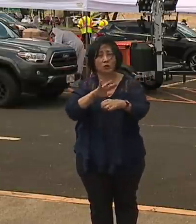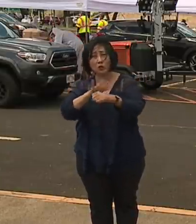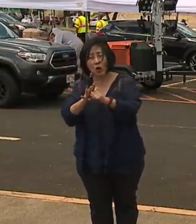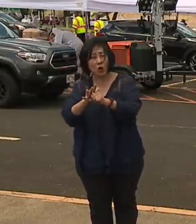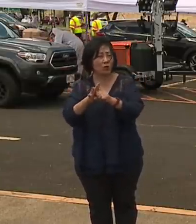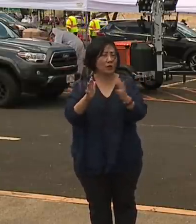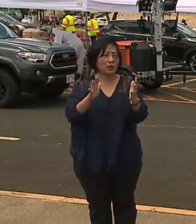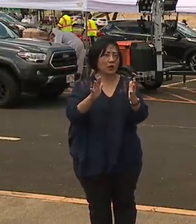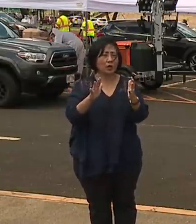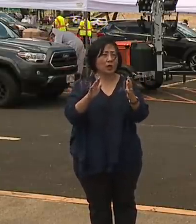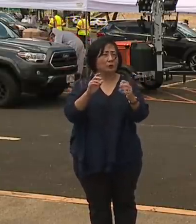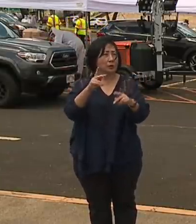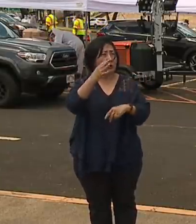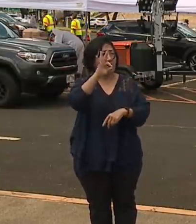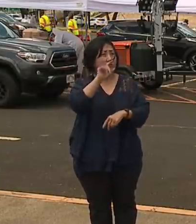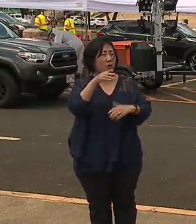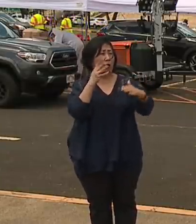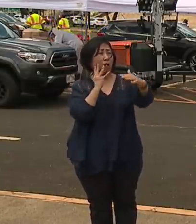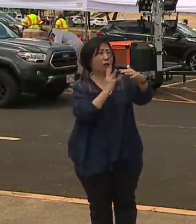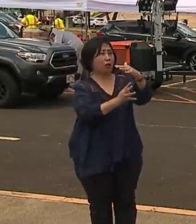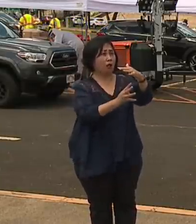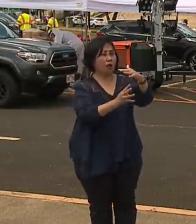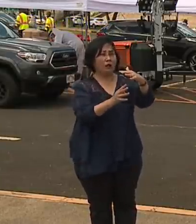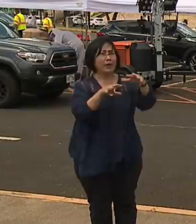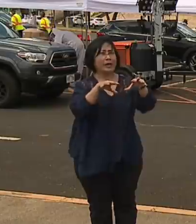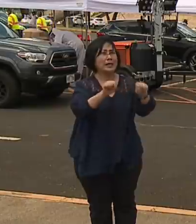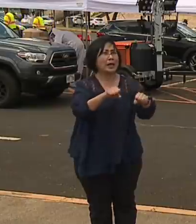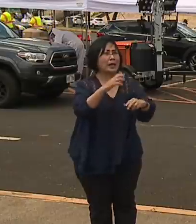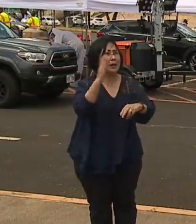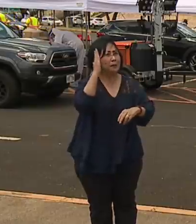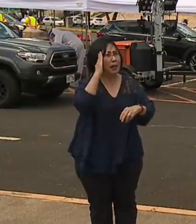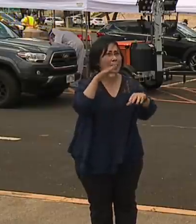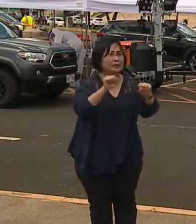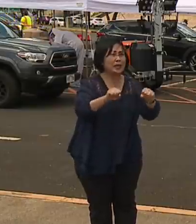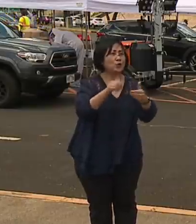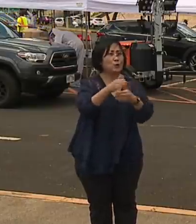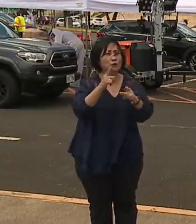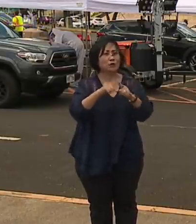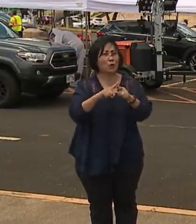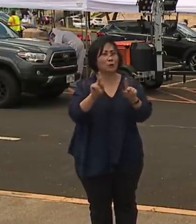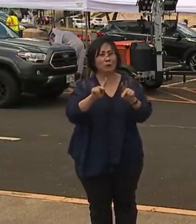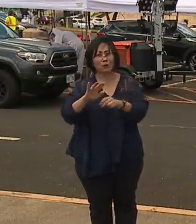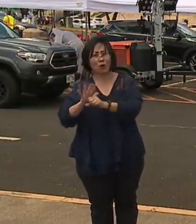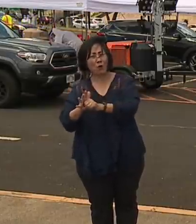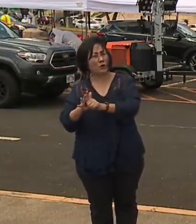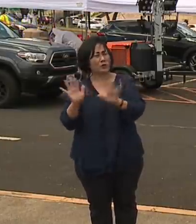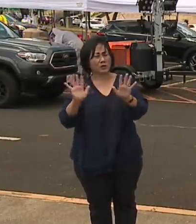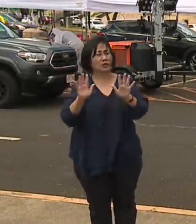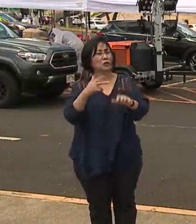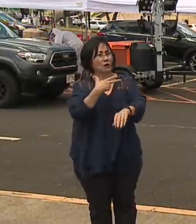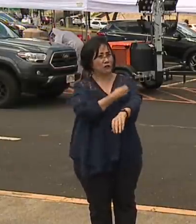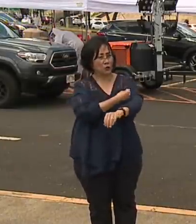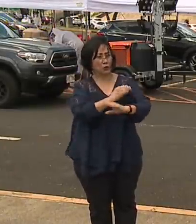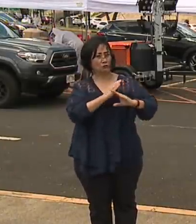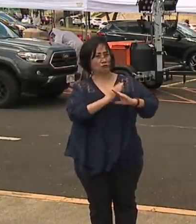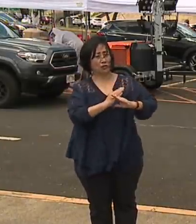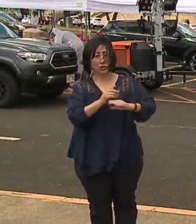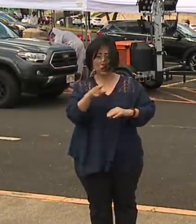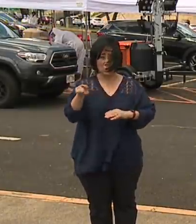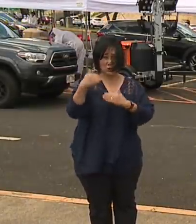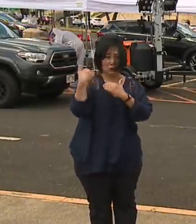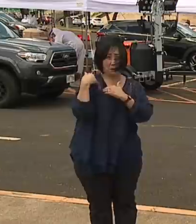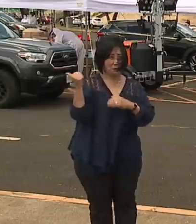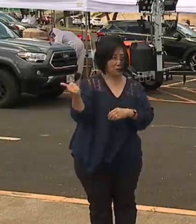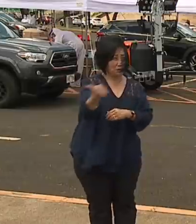to treat COVID. We don't want to confuse the testing with people who have flu. And so you all have a responsibility to